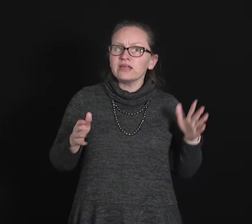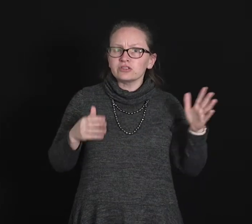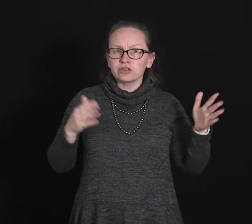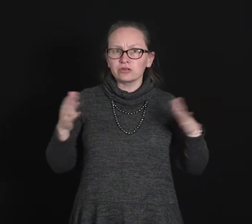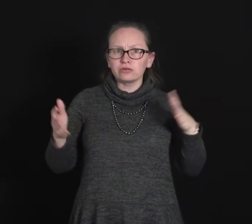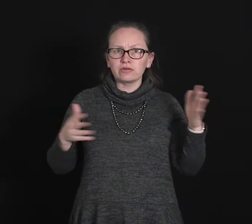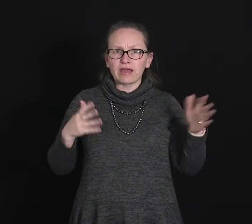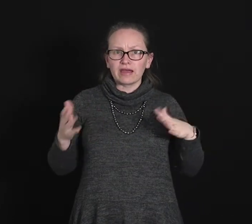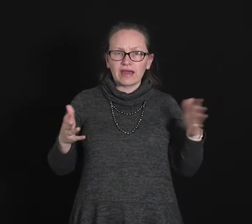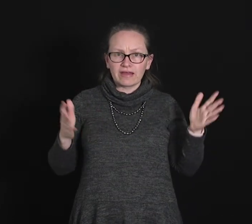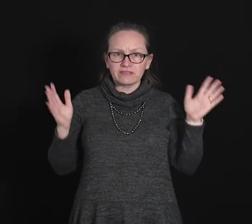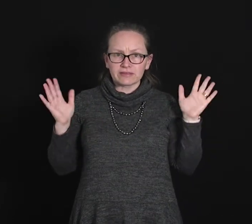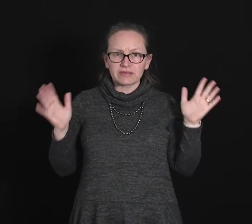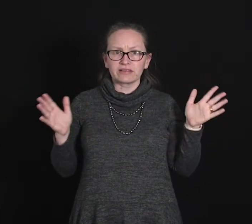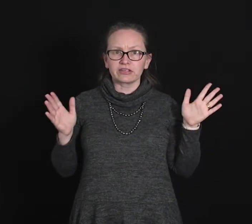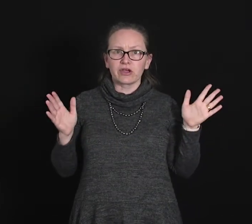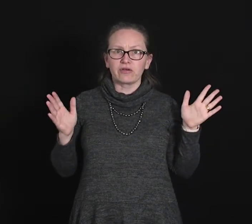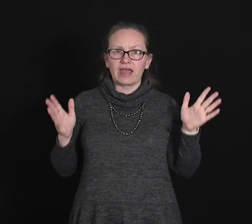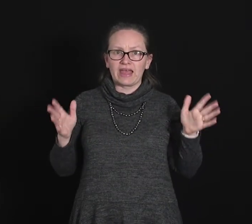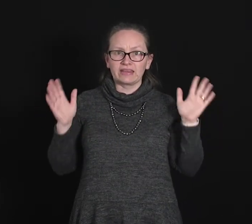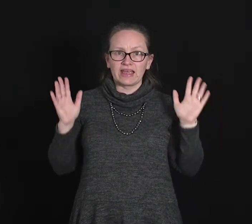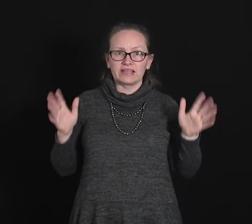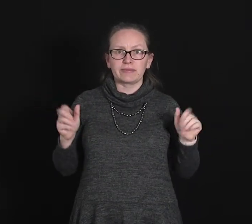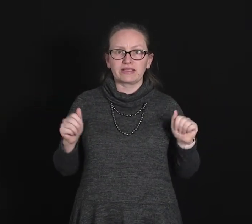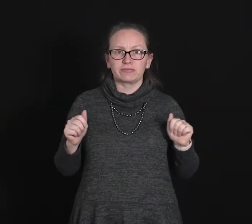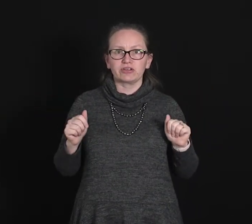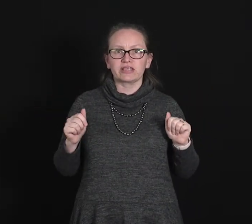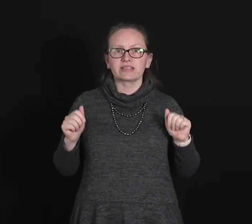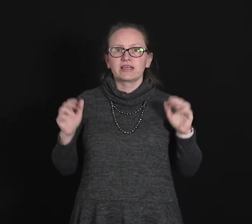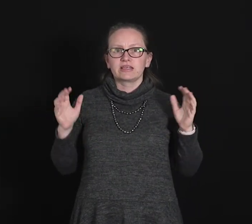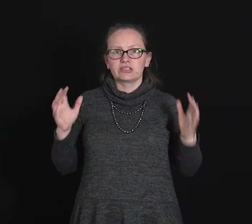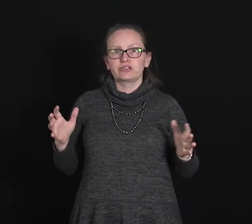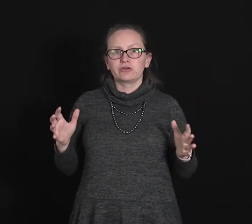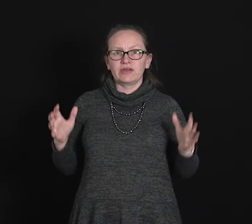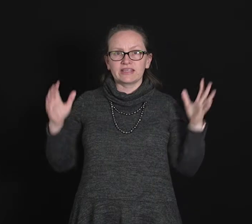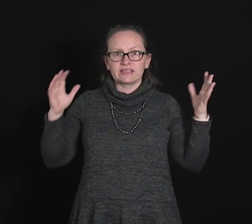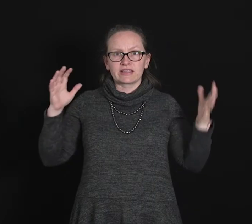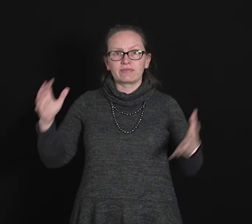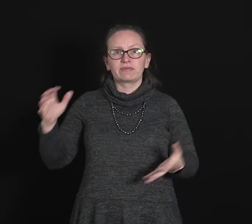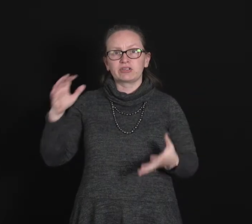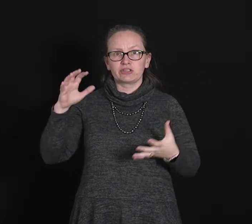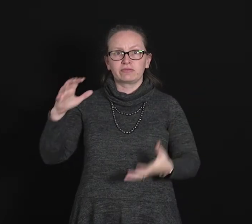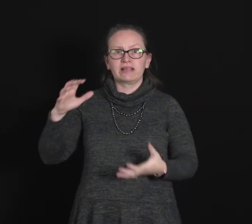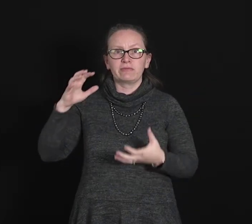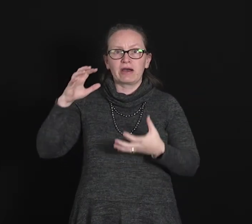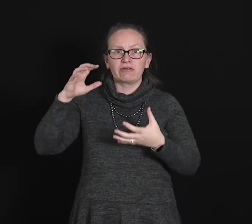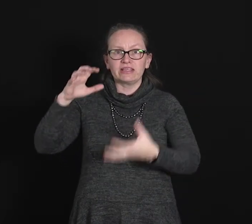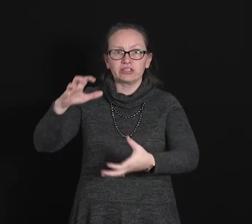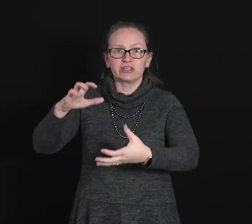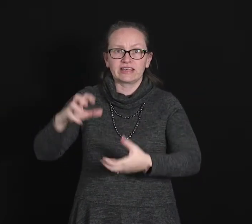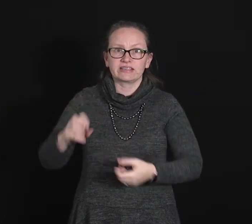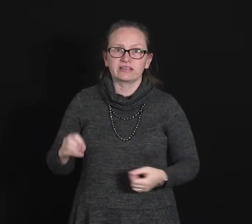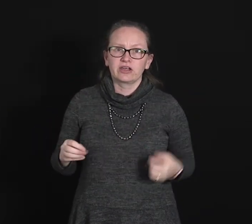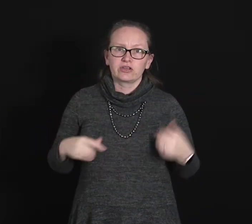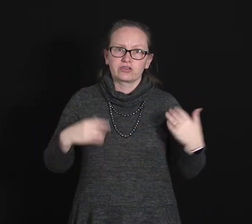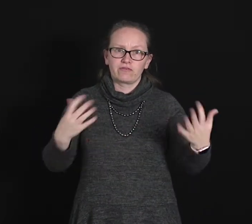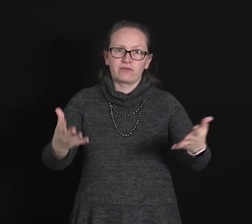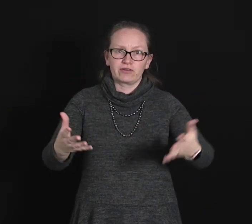to have something undergo an adiabatic process is to do it in something which is really well insulated. So for